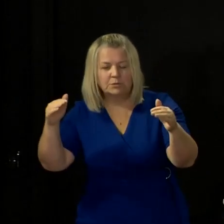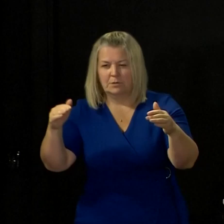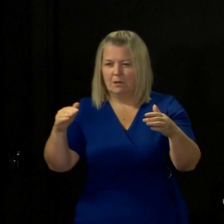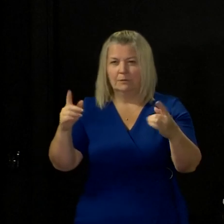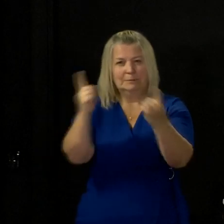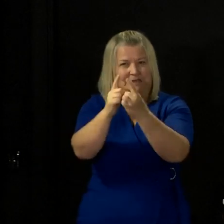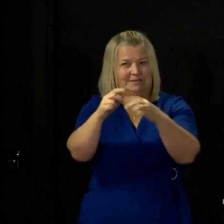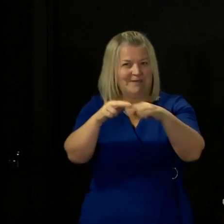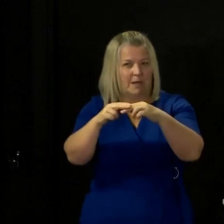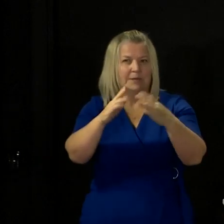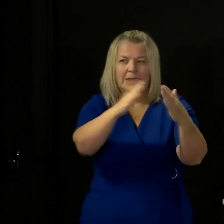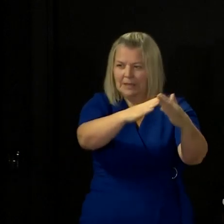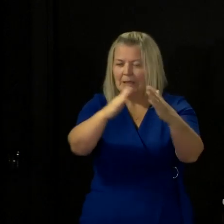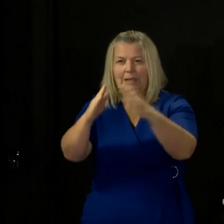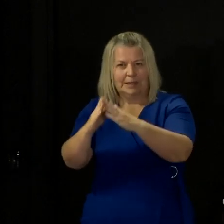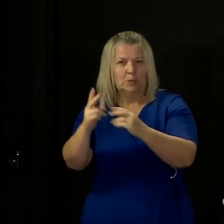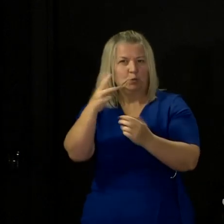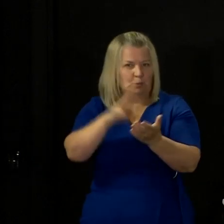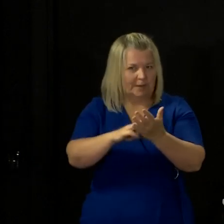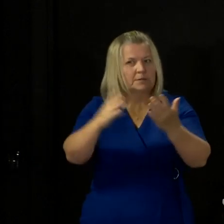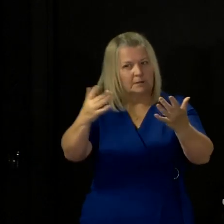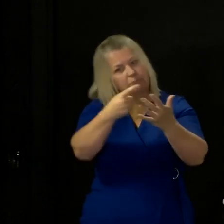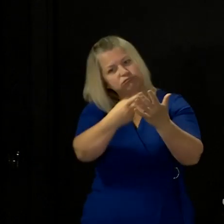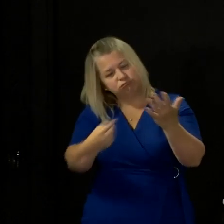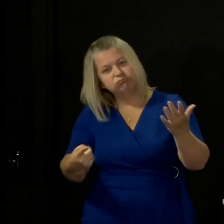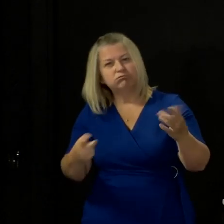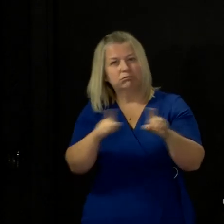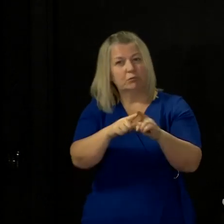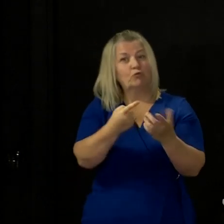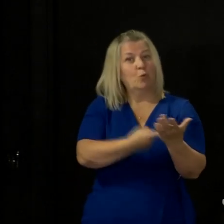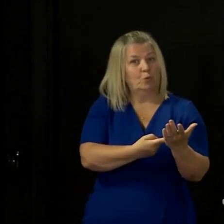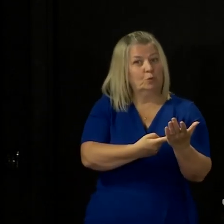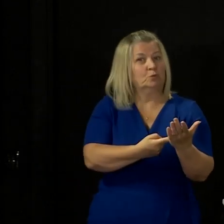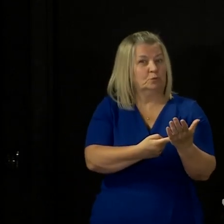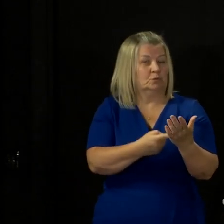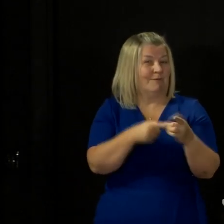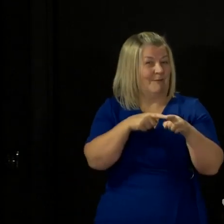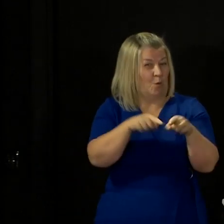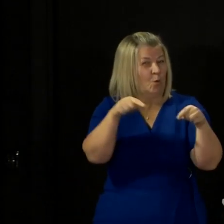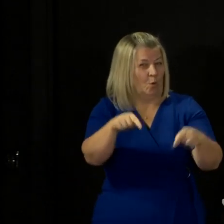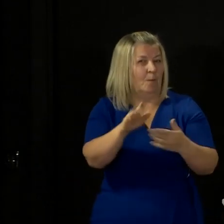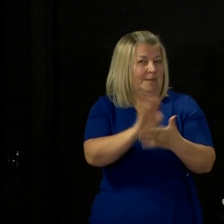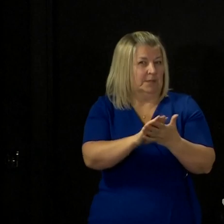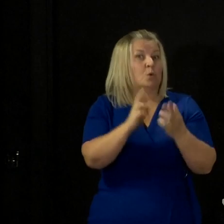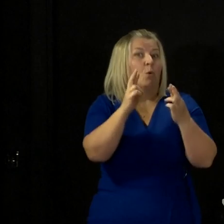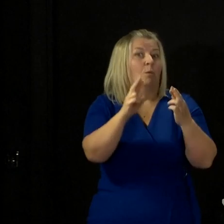next week to hopefully move into the next phase. Vivian Aitken from the record.